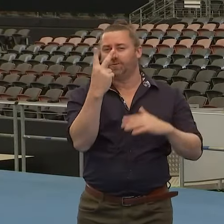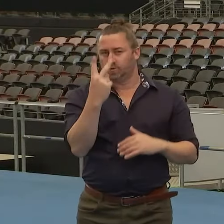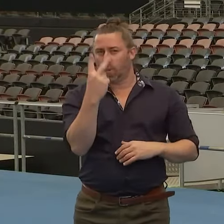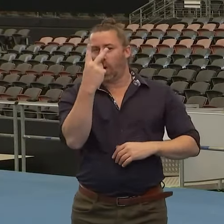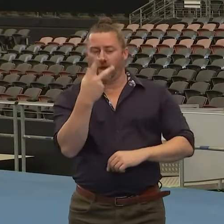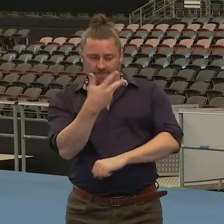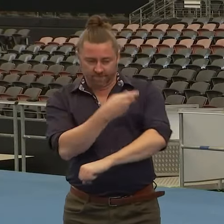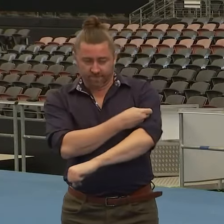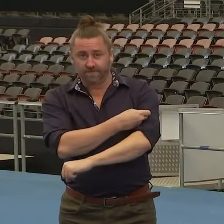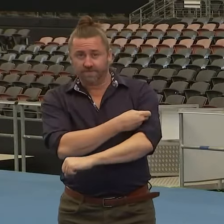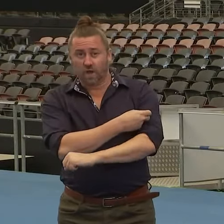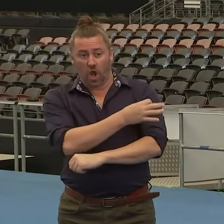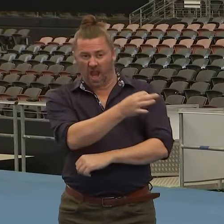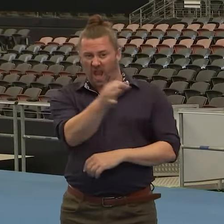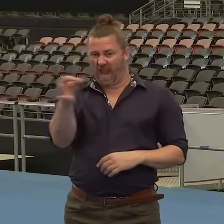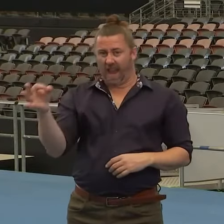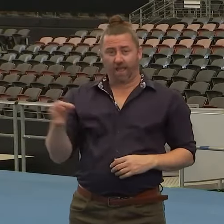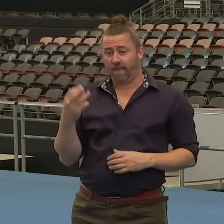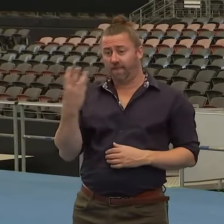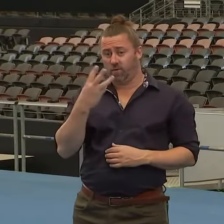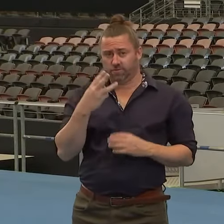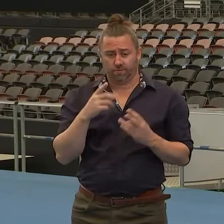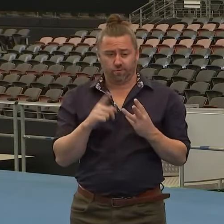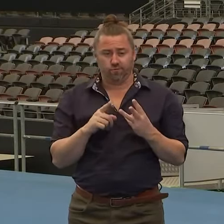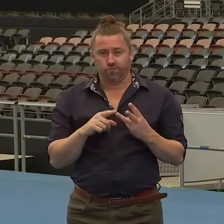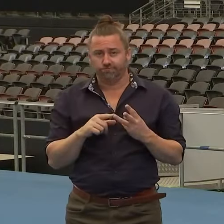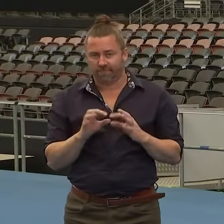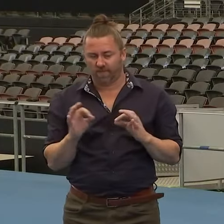received a booster, none had received a third dose.